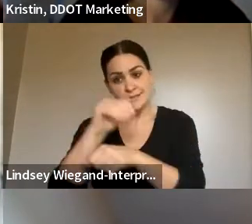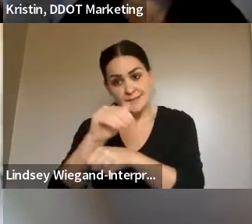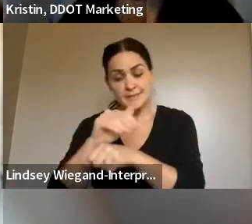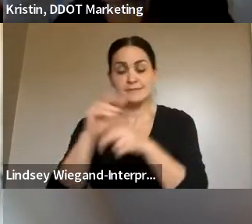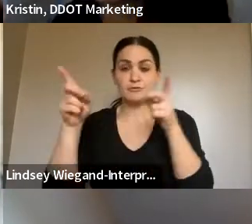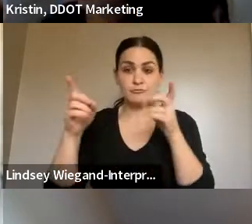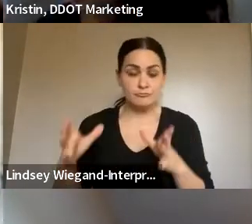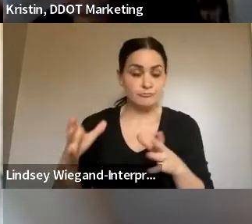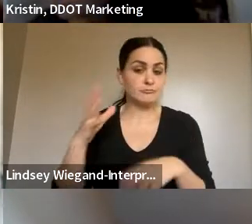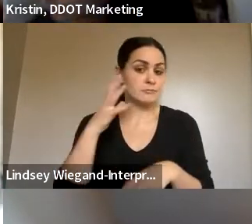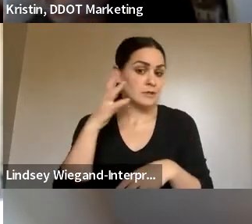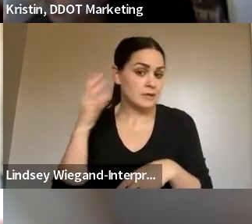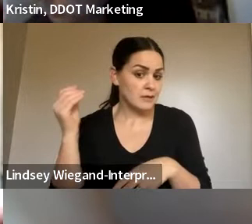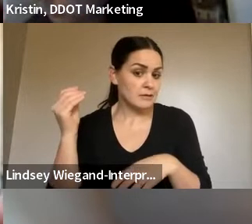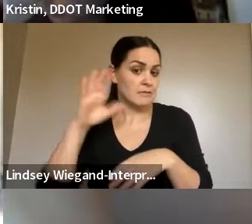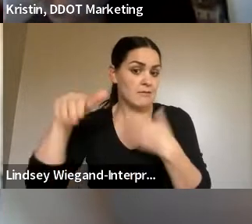staff.